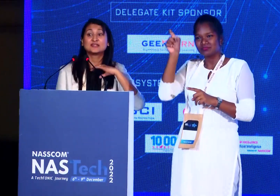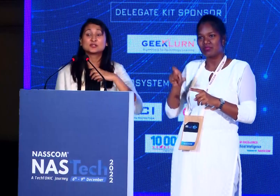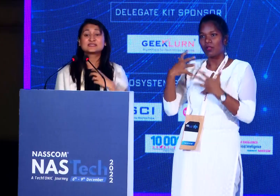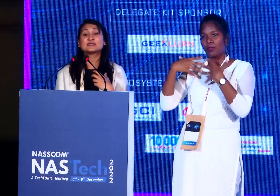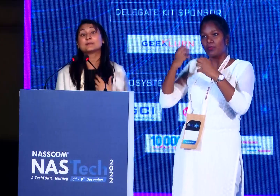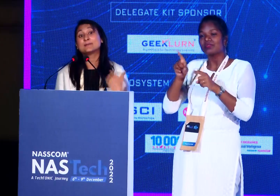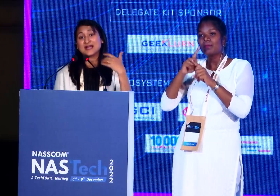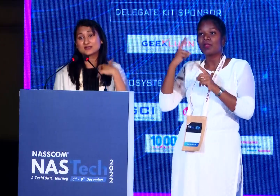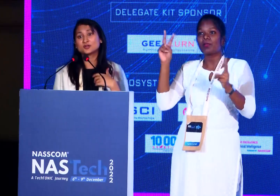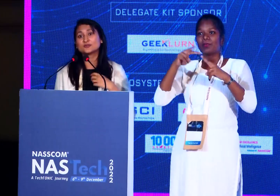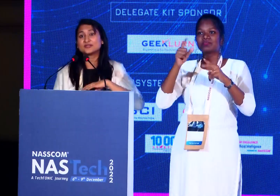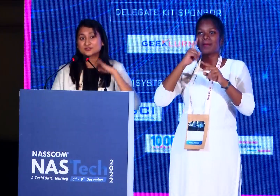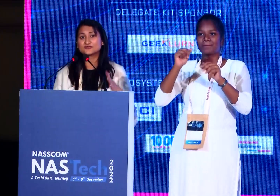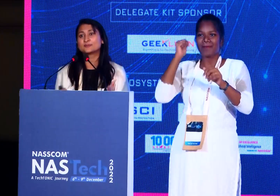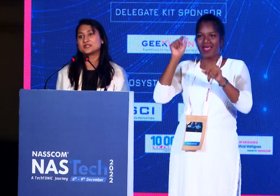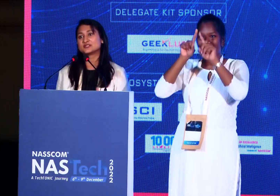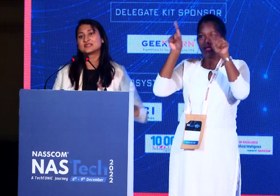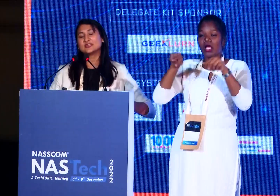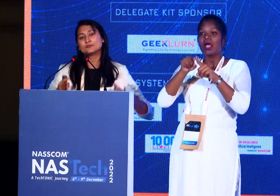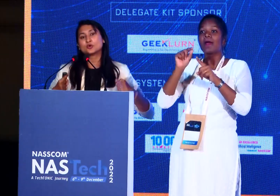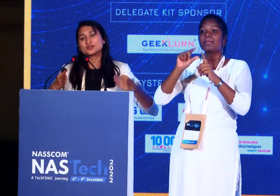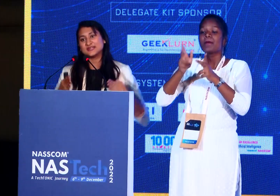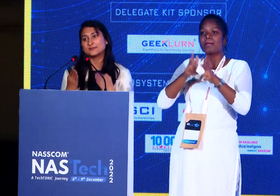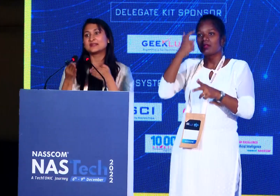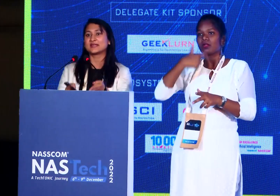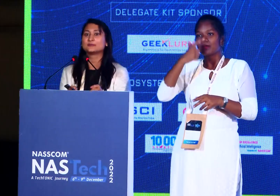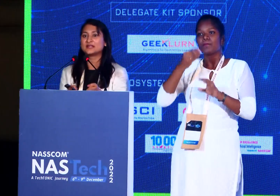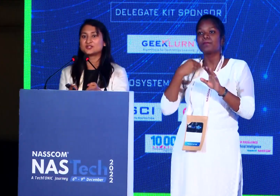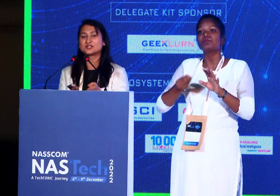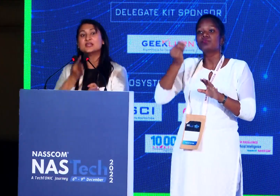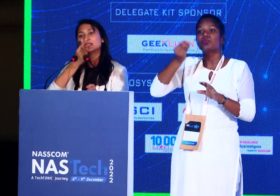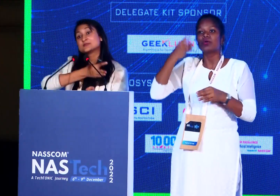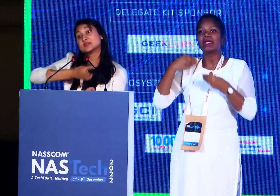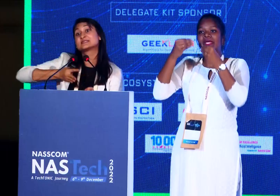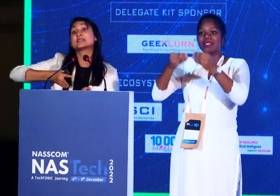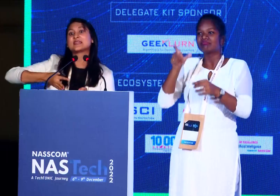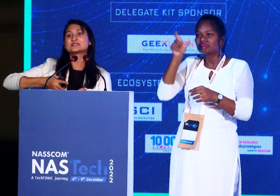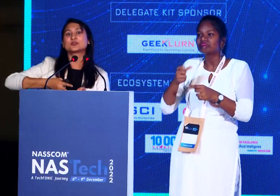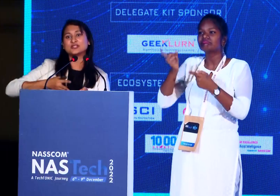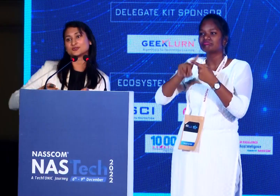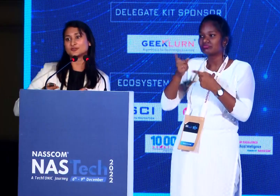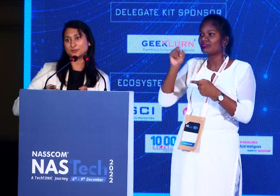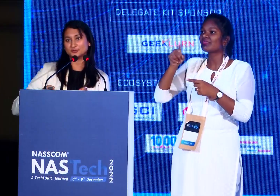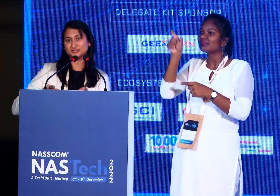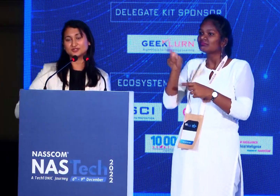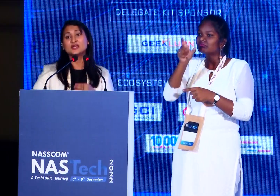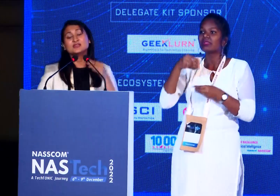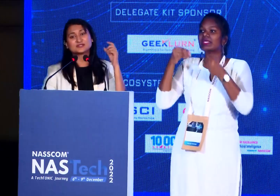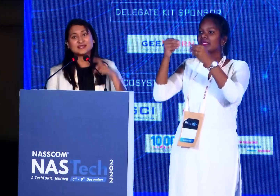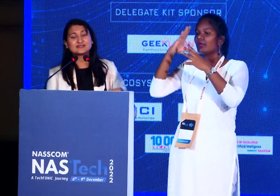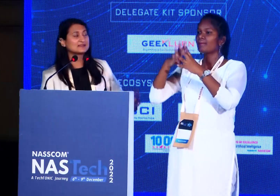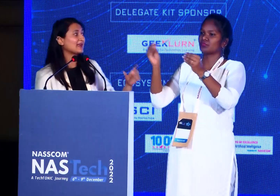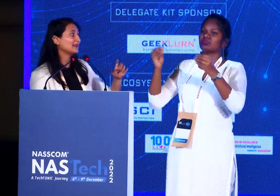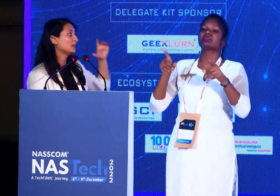that looks at the background of each of the patients and give more treatment recommendation that's personalized for each of the population.